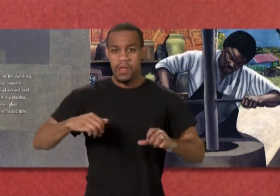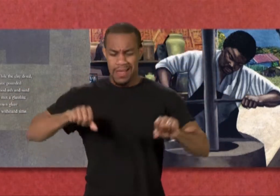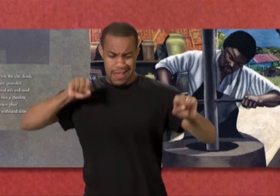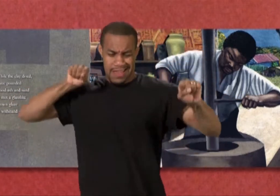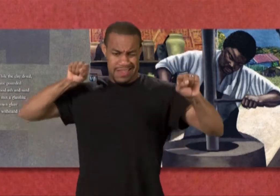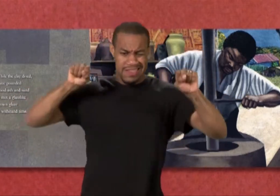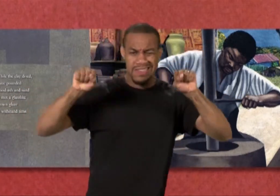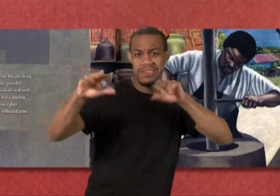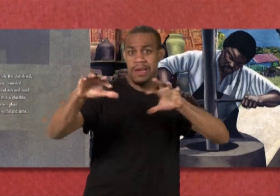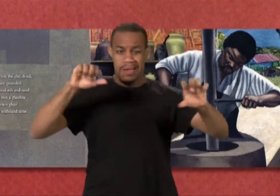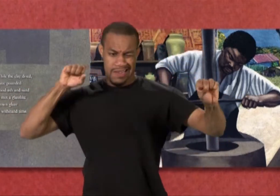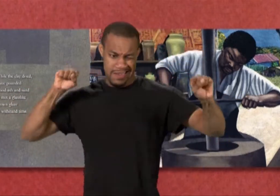time.